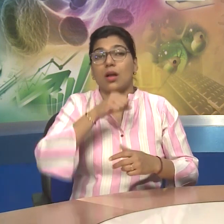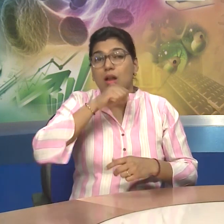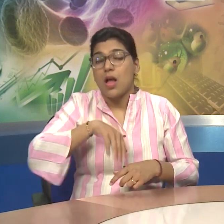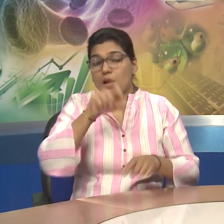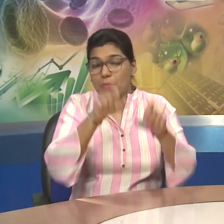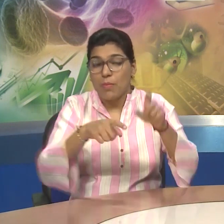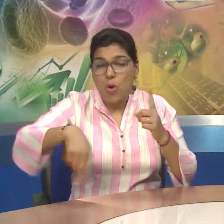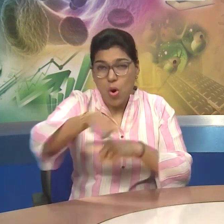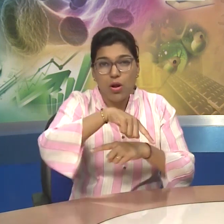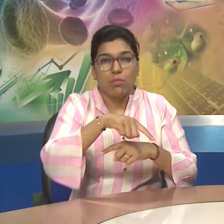Anxiety